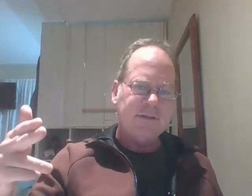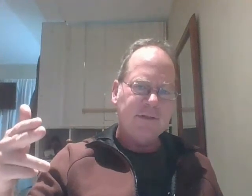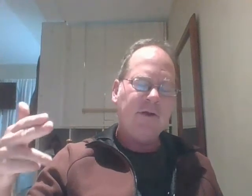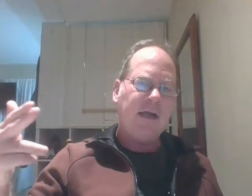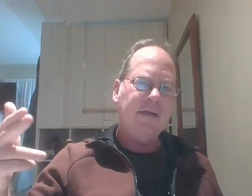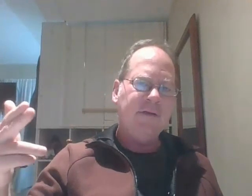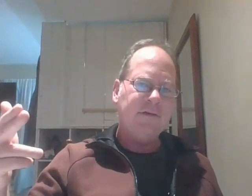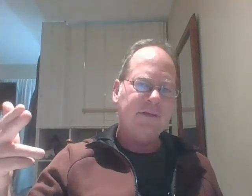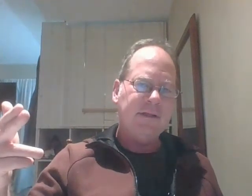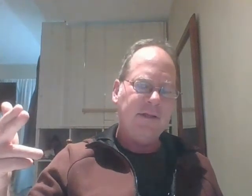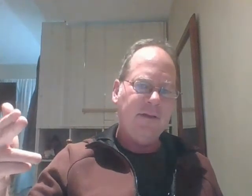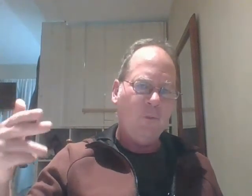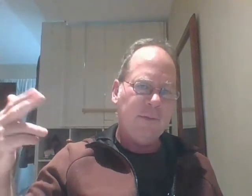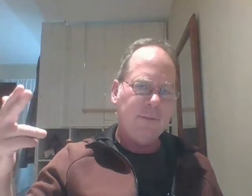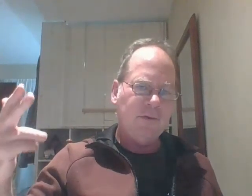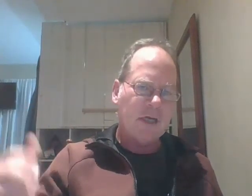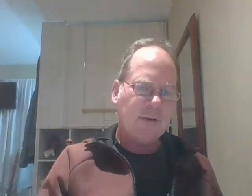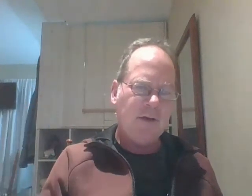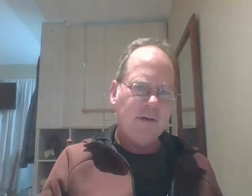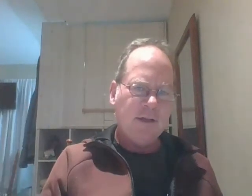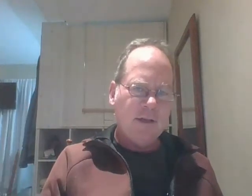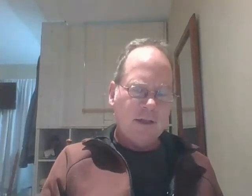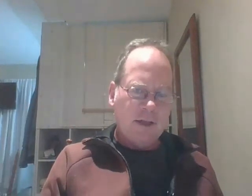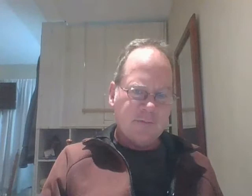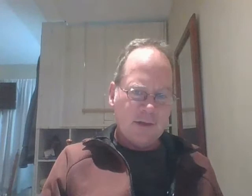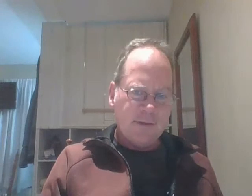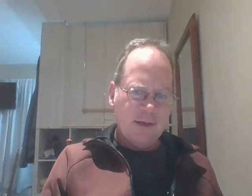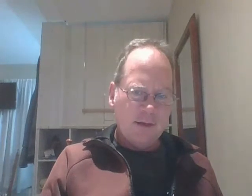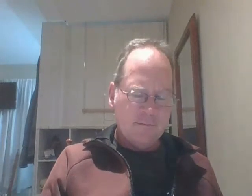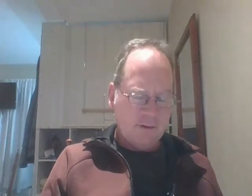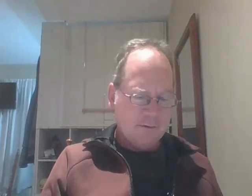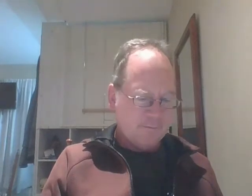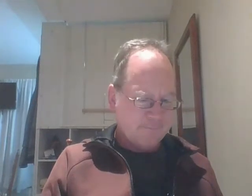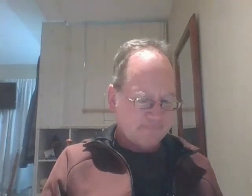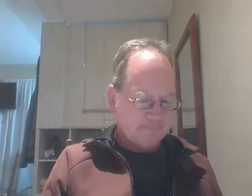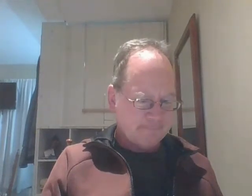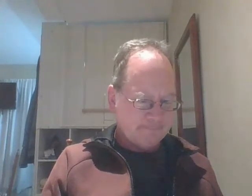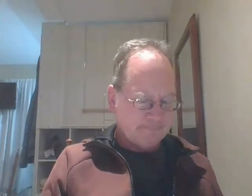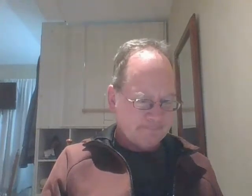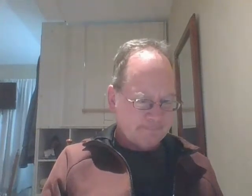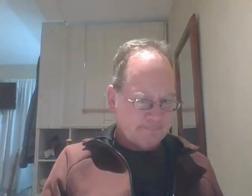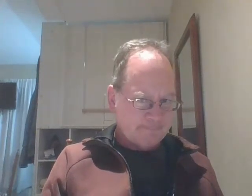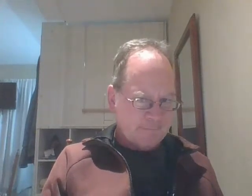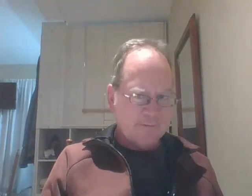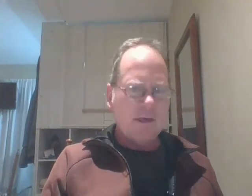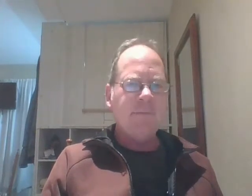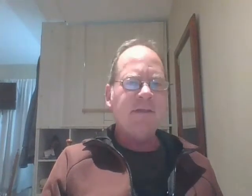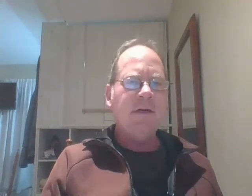are kind of interesting that really people don't talk about i'm trying to think of it's not coming to mind